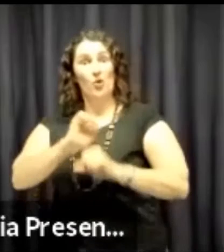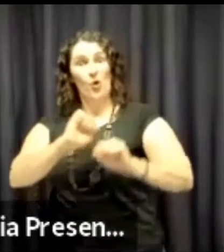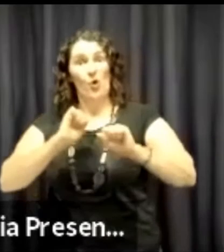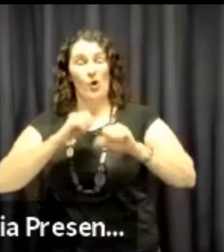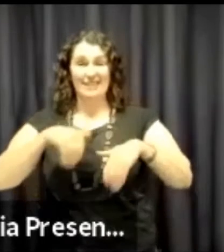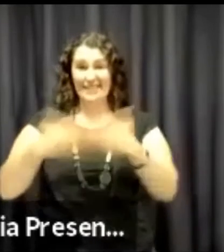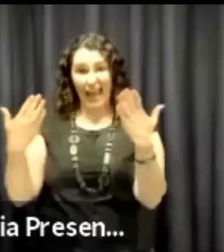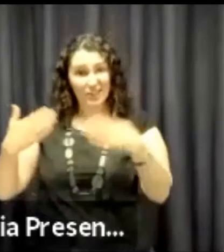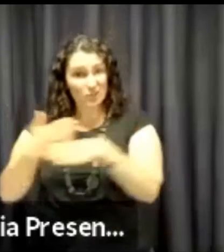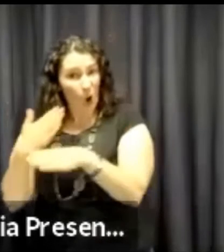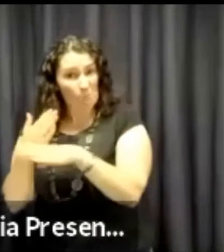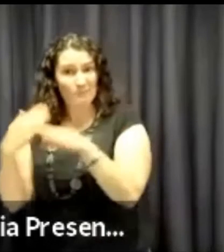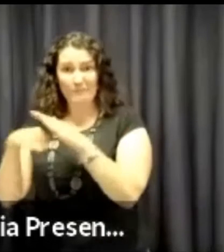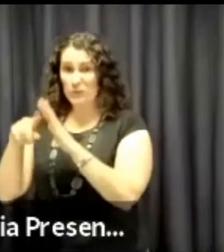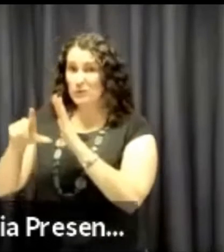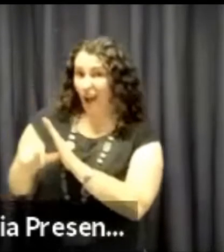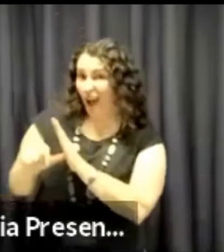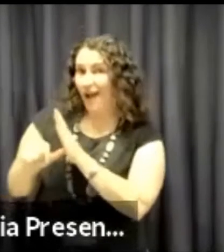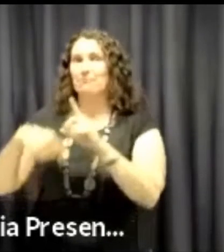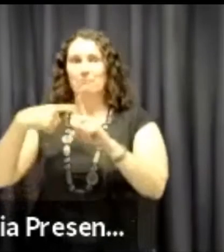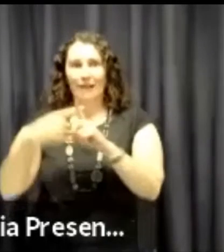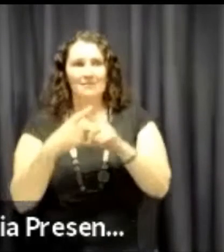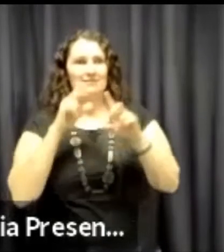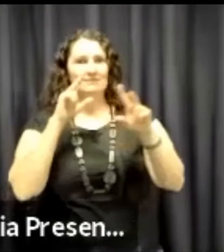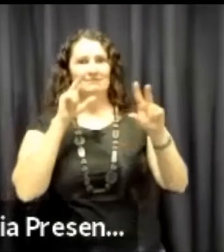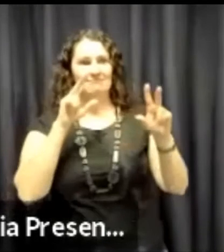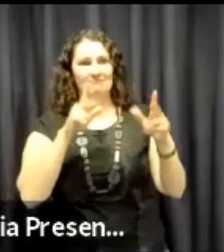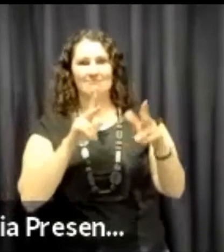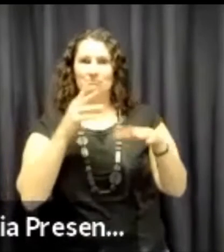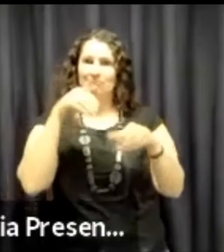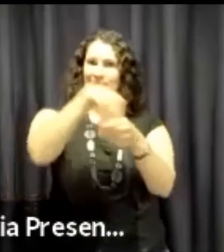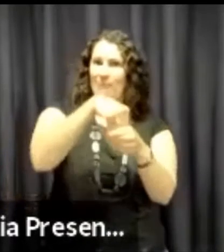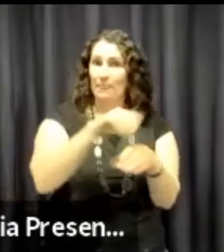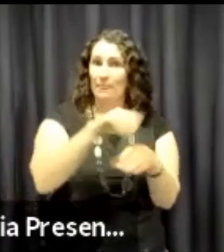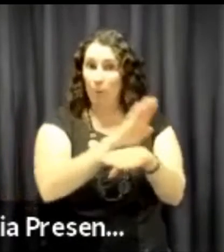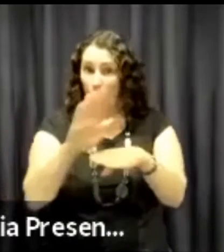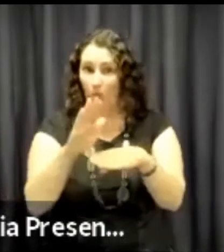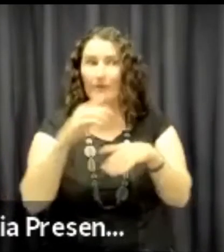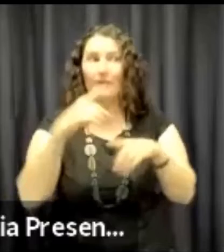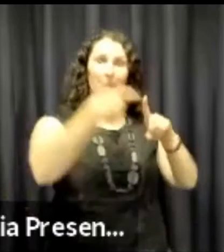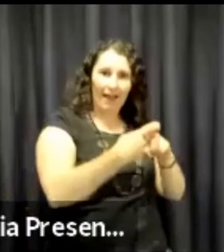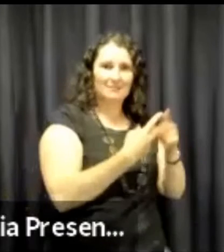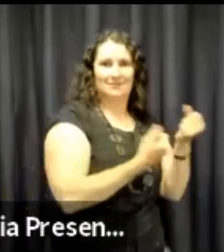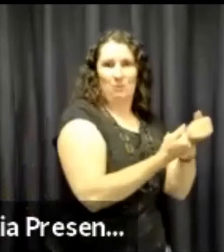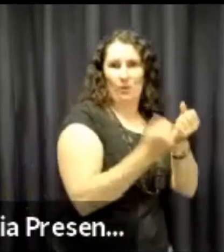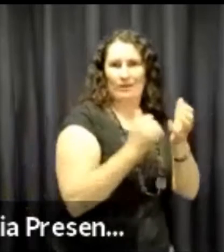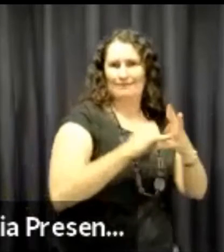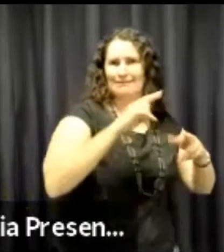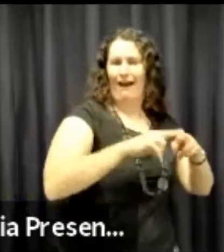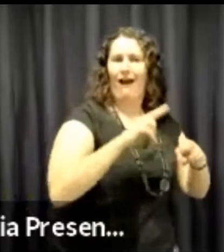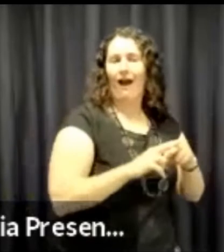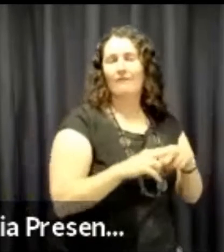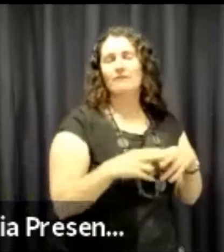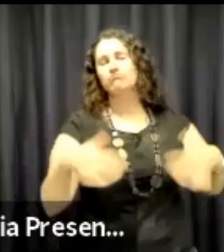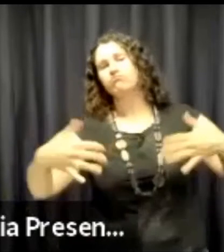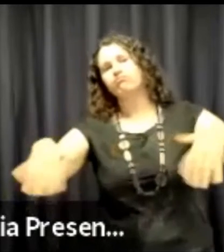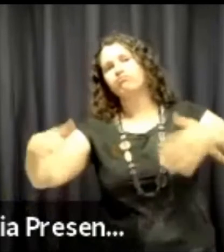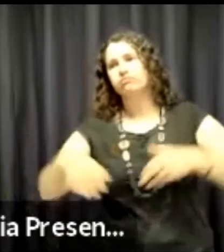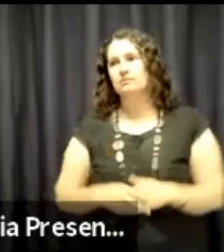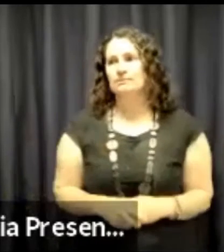the way she managed her day job, working full-time but also taking on her role with the board and supporting staff has been